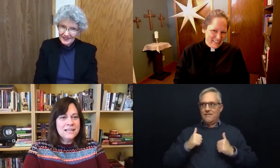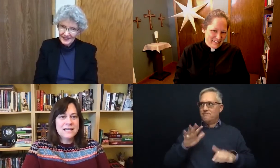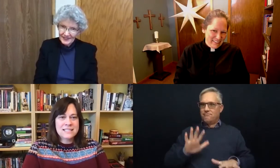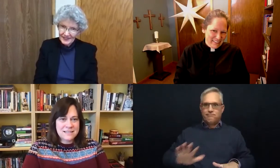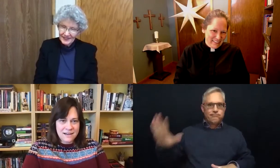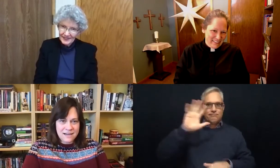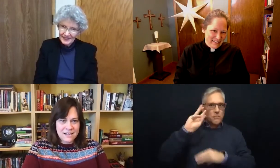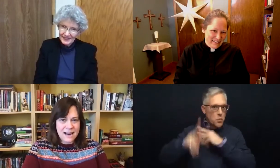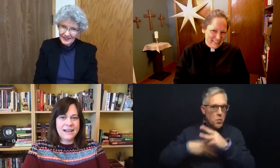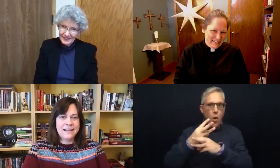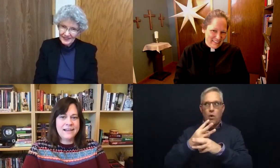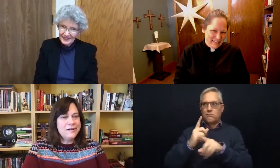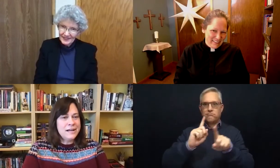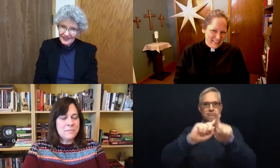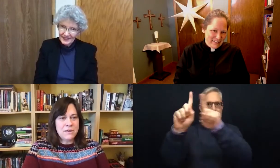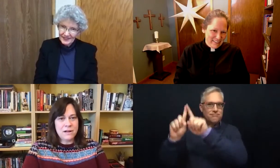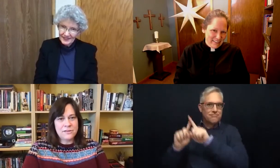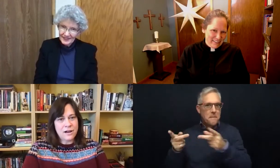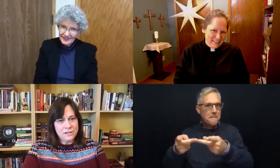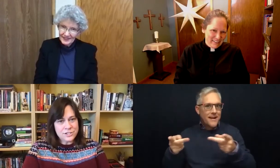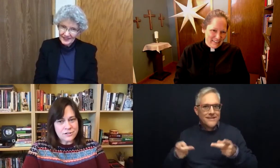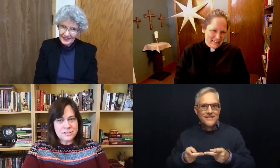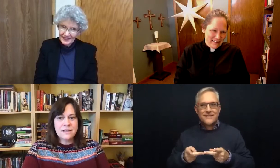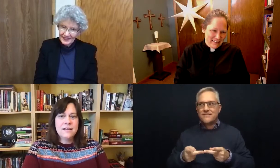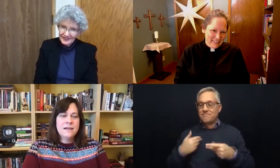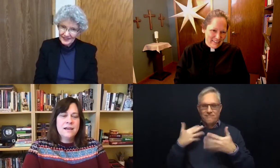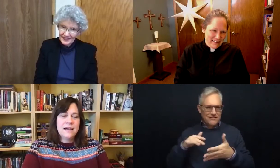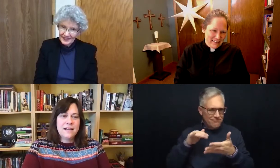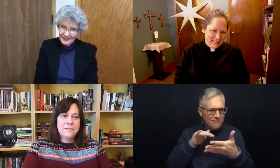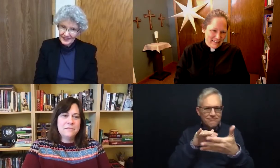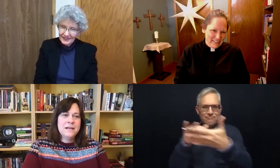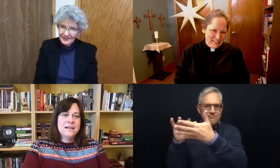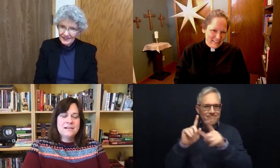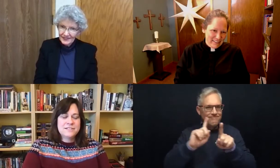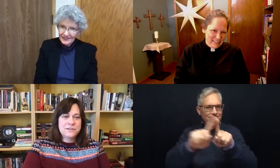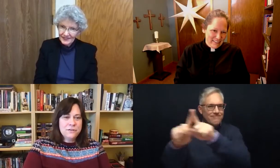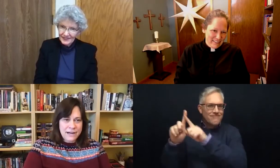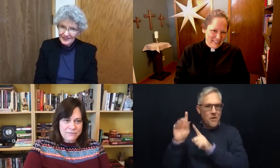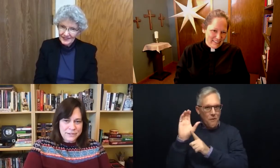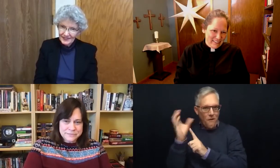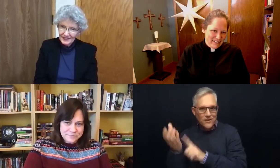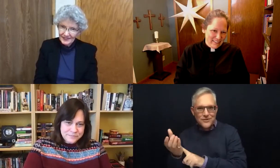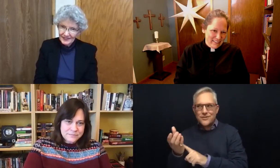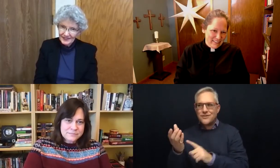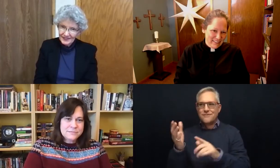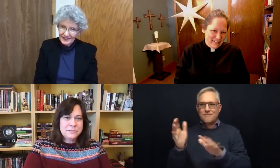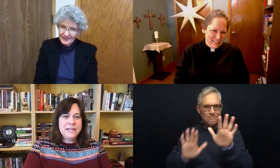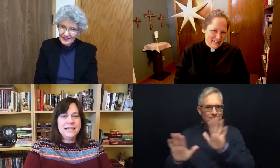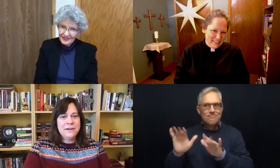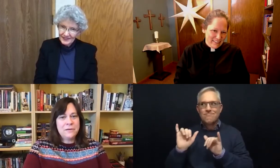studying and learning about other cultures. I am so grateful to be here at